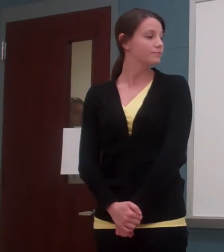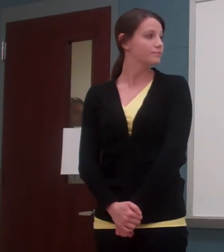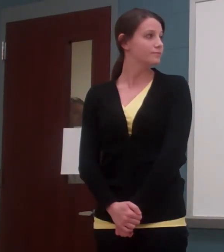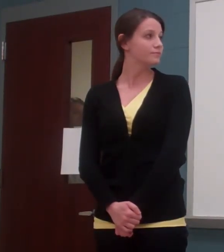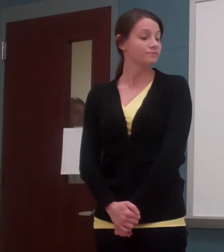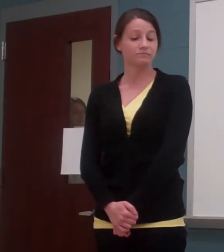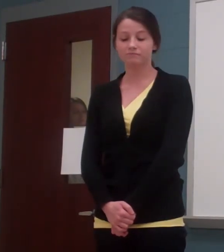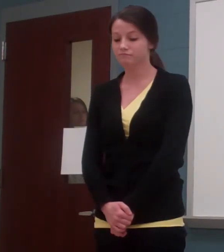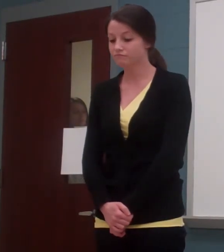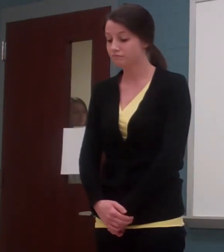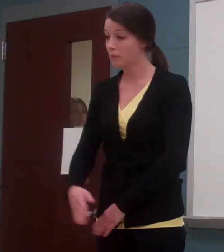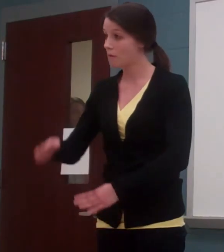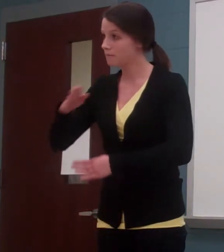Satisfaction at last.